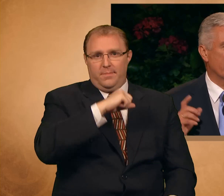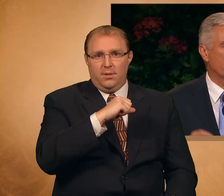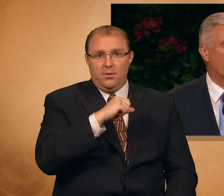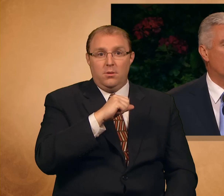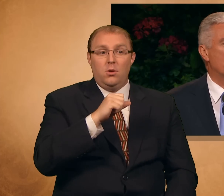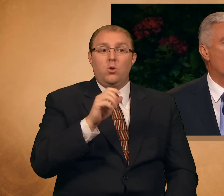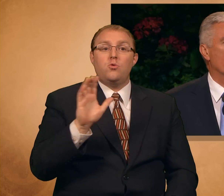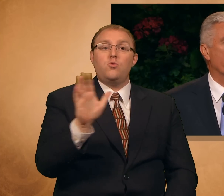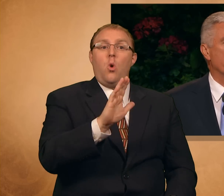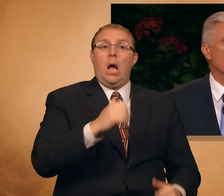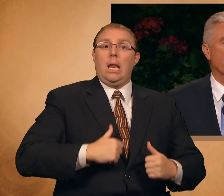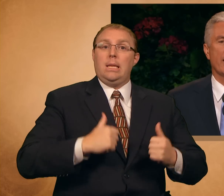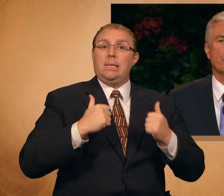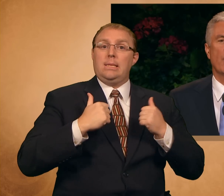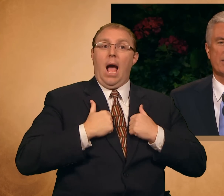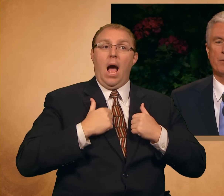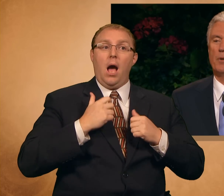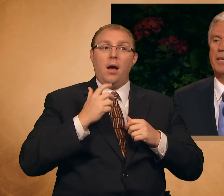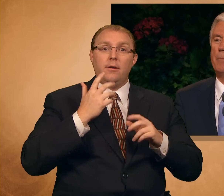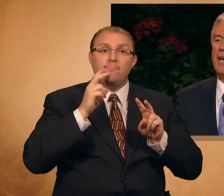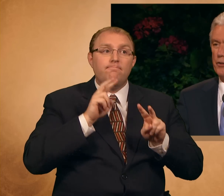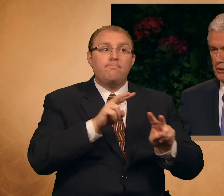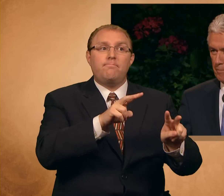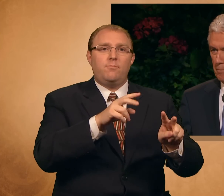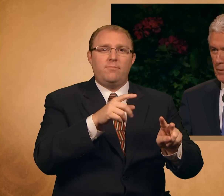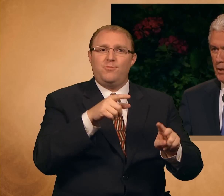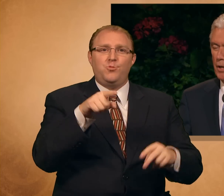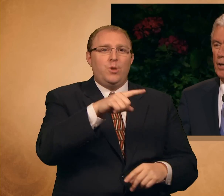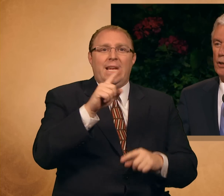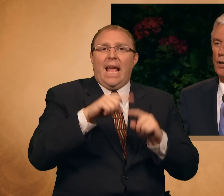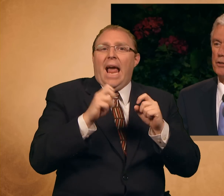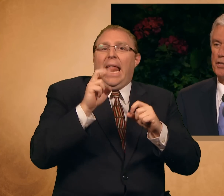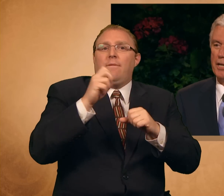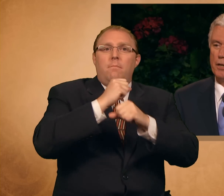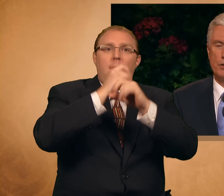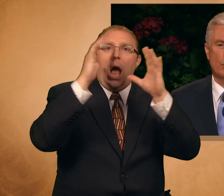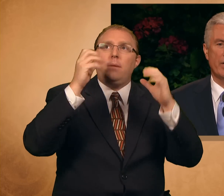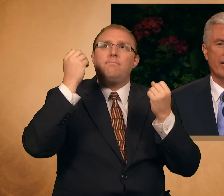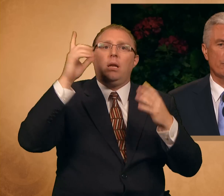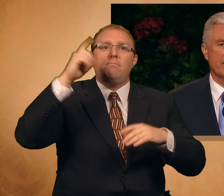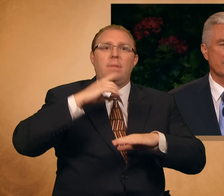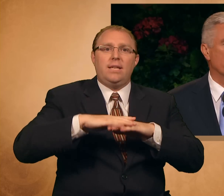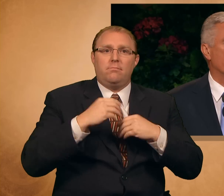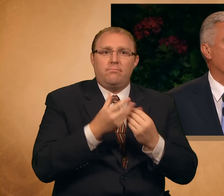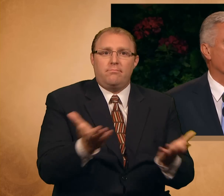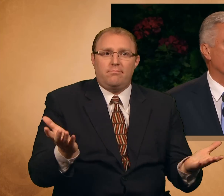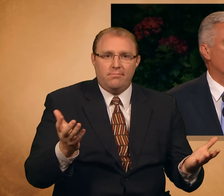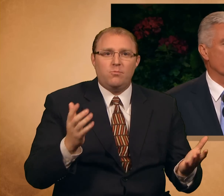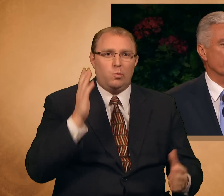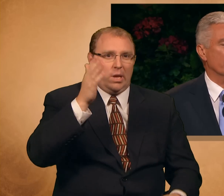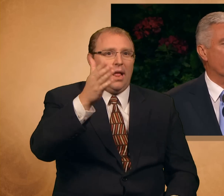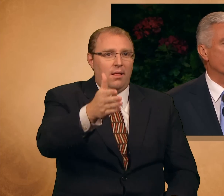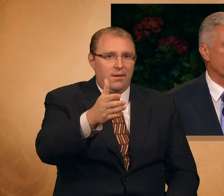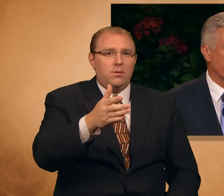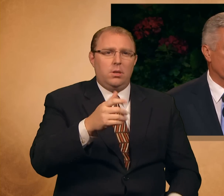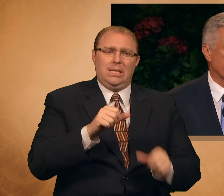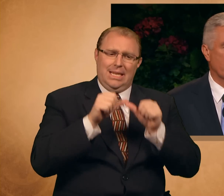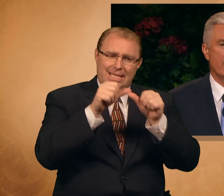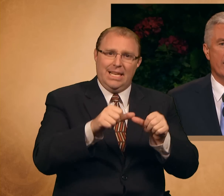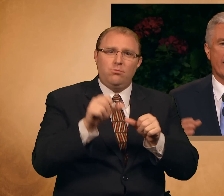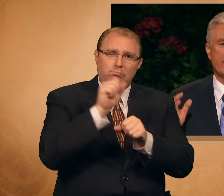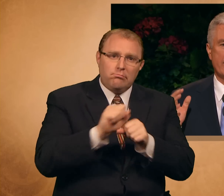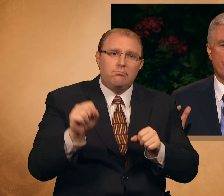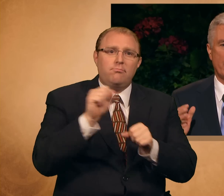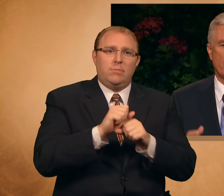destined for more than you can possibly imagine. Continue to increase in faith and personal righteousness.